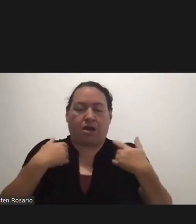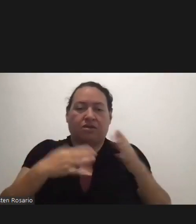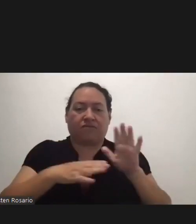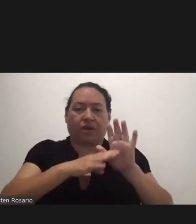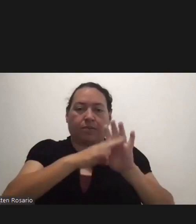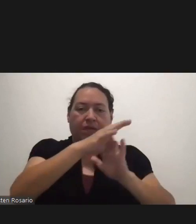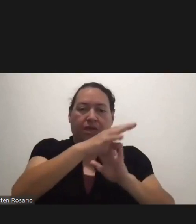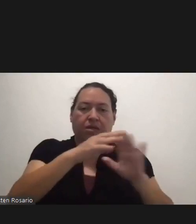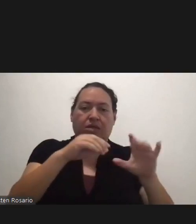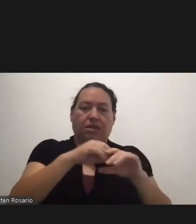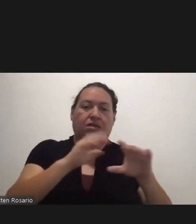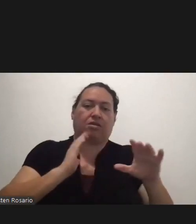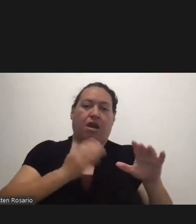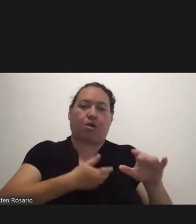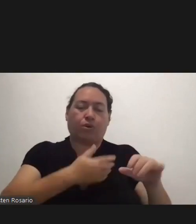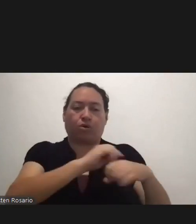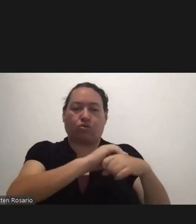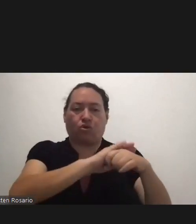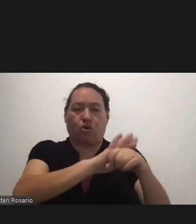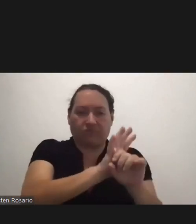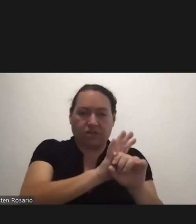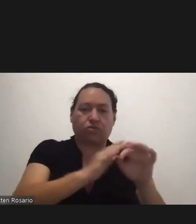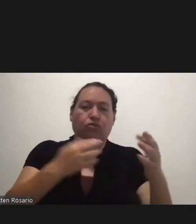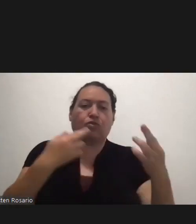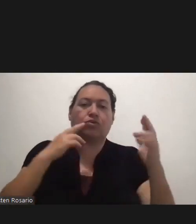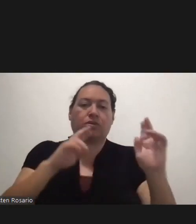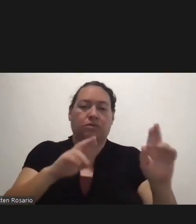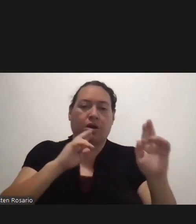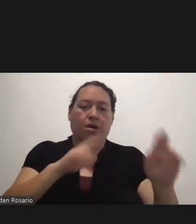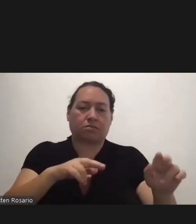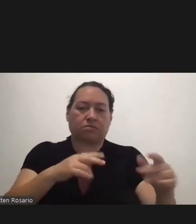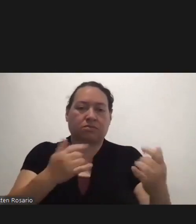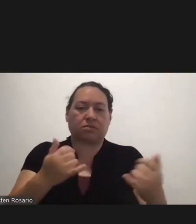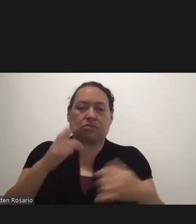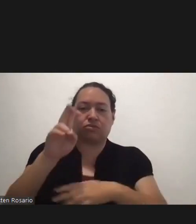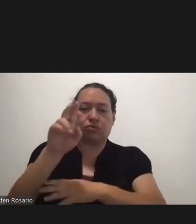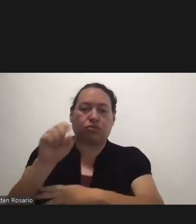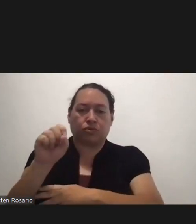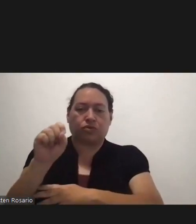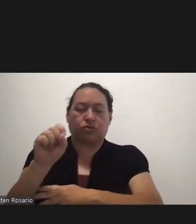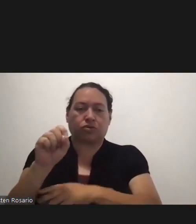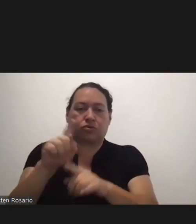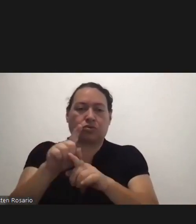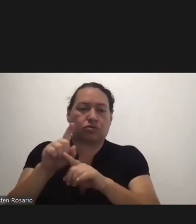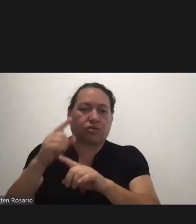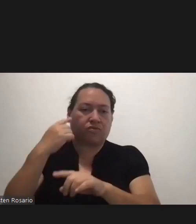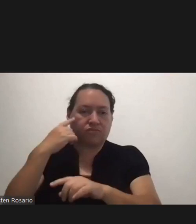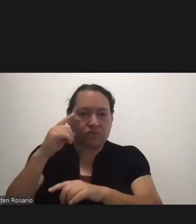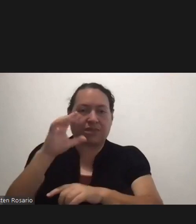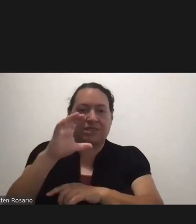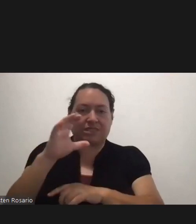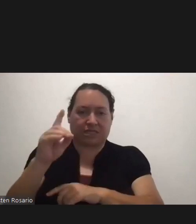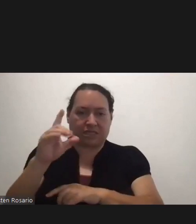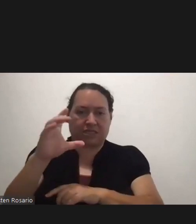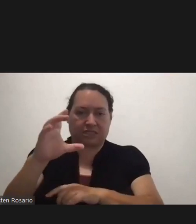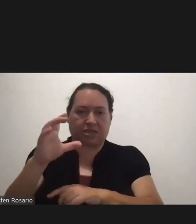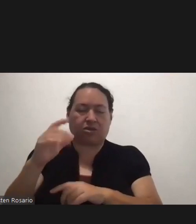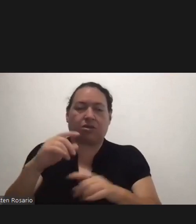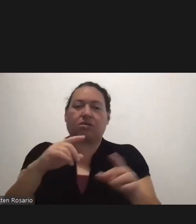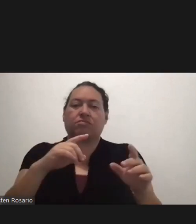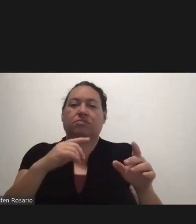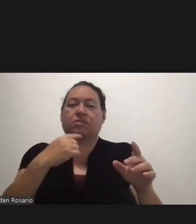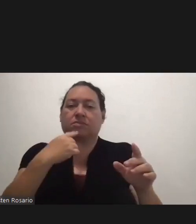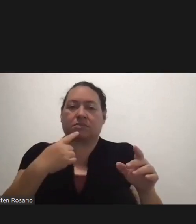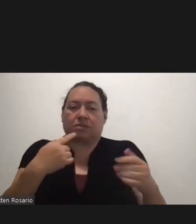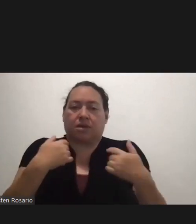COVID response Earlier this week, the U.S. Center For Disease Control and Prevention Confirmed the presence of